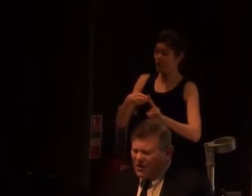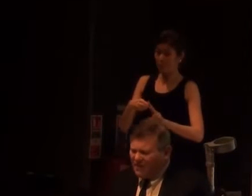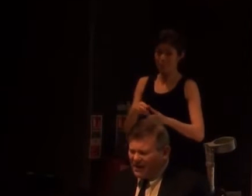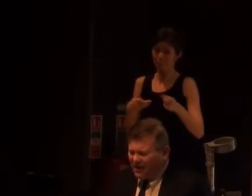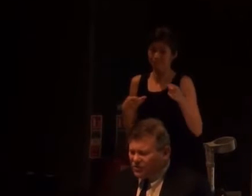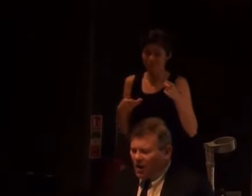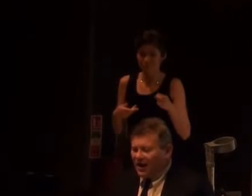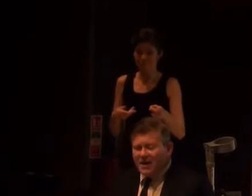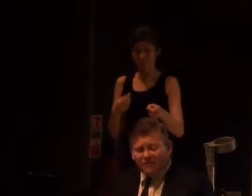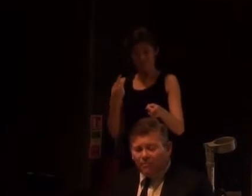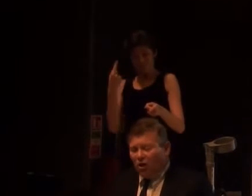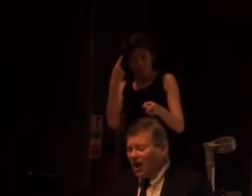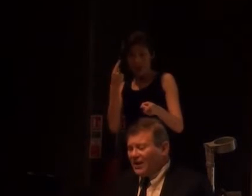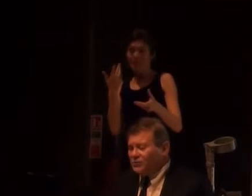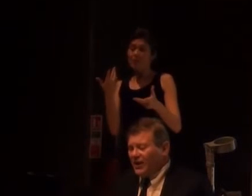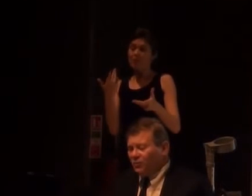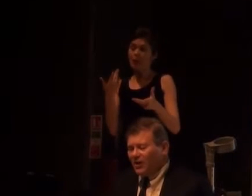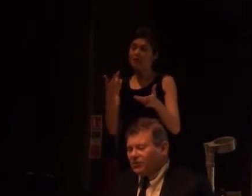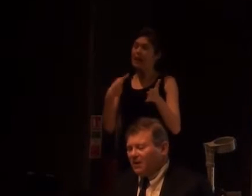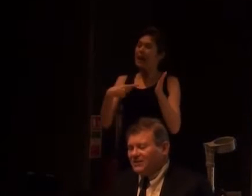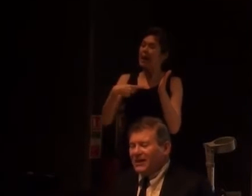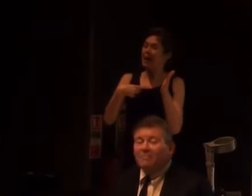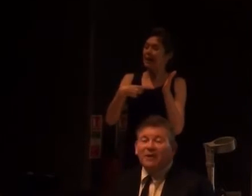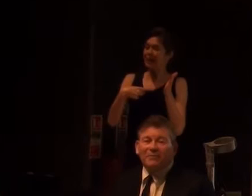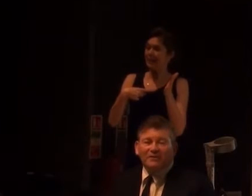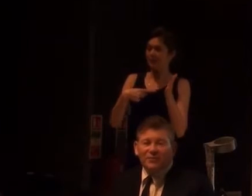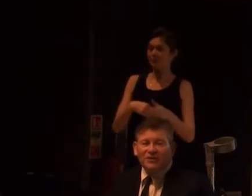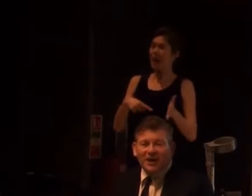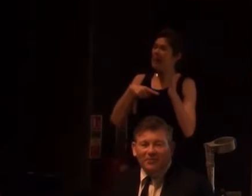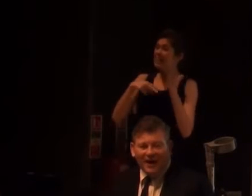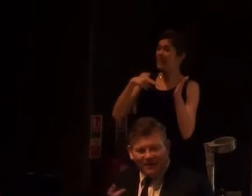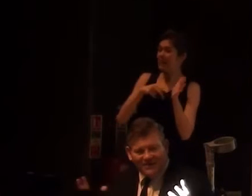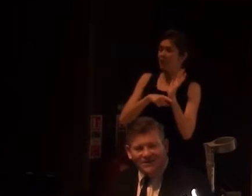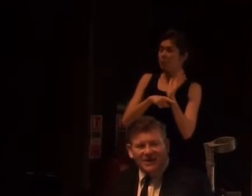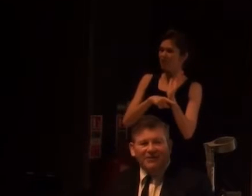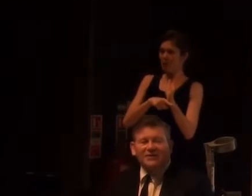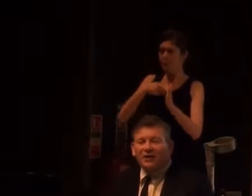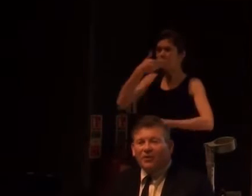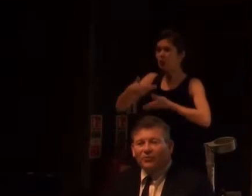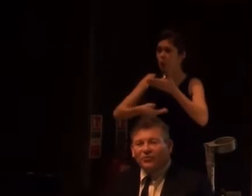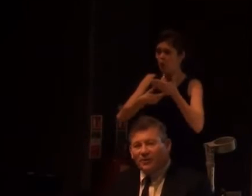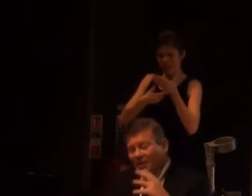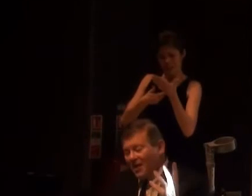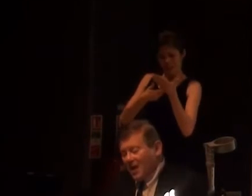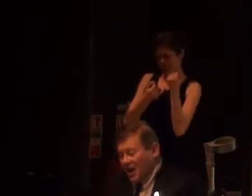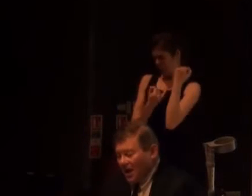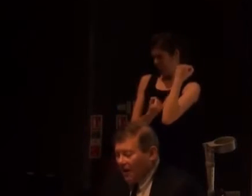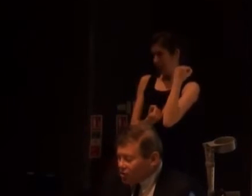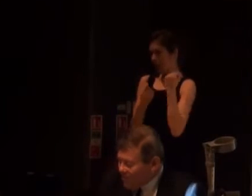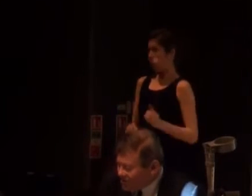I think creeping in elsewhere. If the plot line is weak, why not spice it up a bit with a few disabled characters in stereotype roles? So,